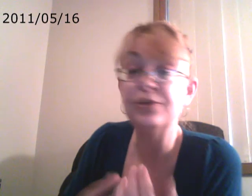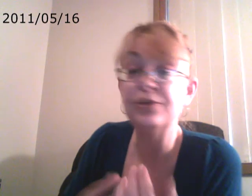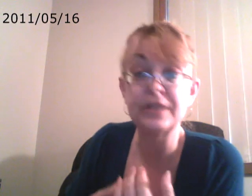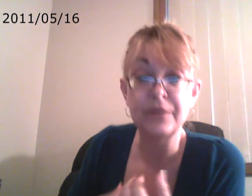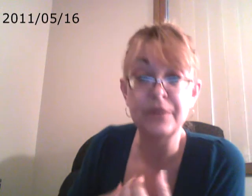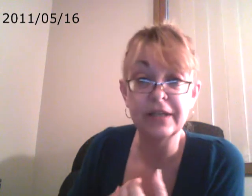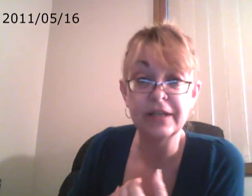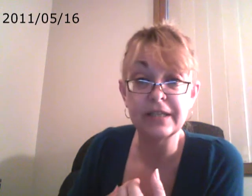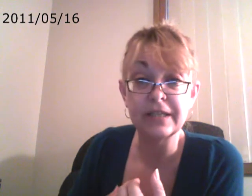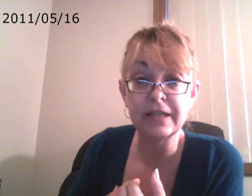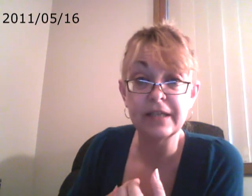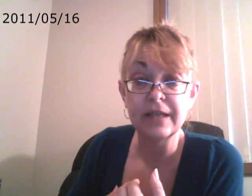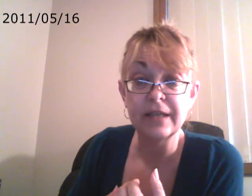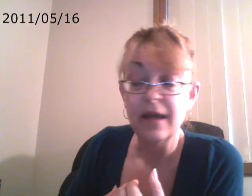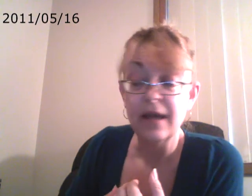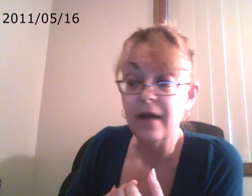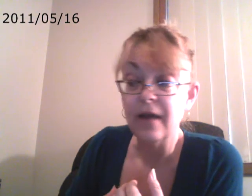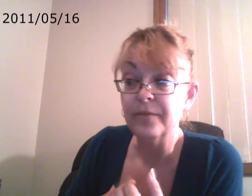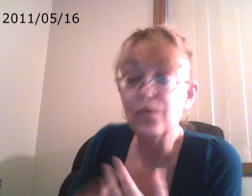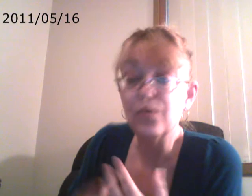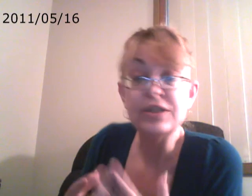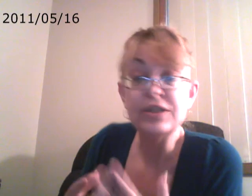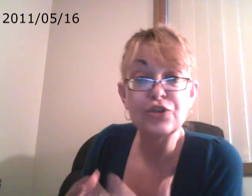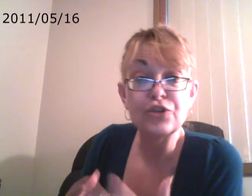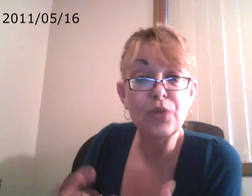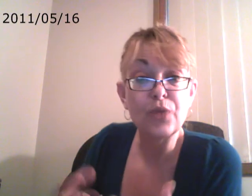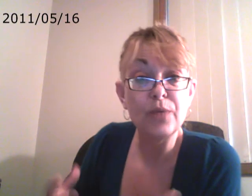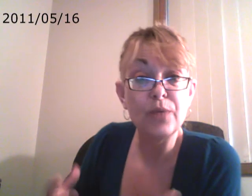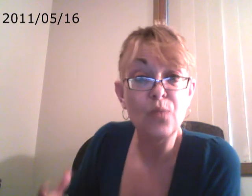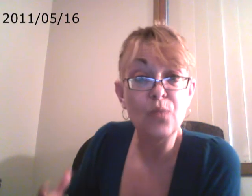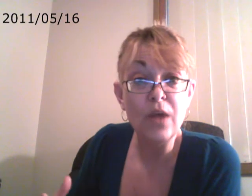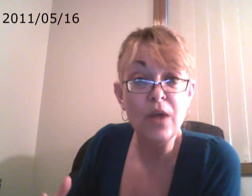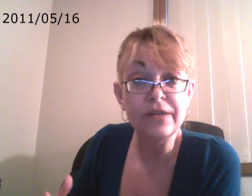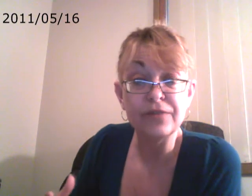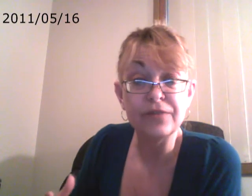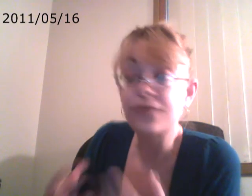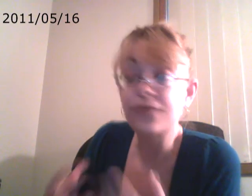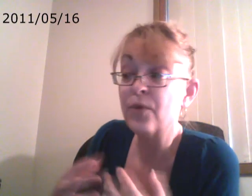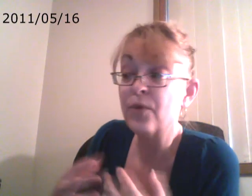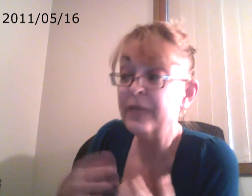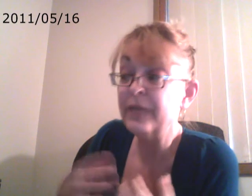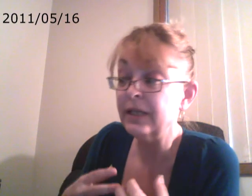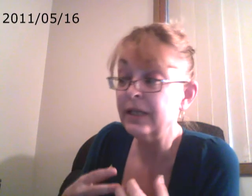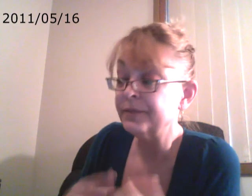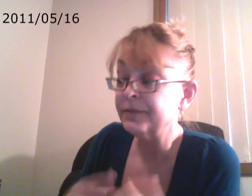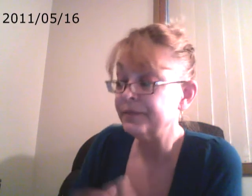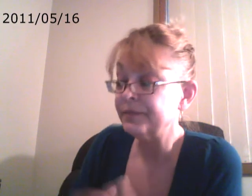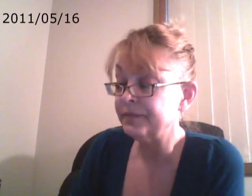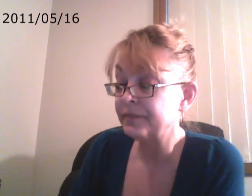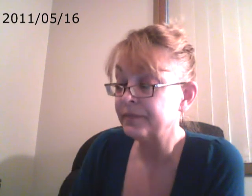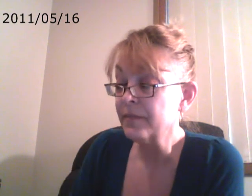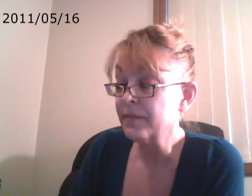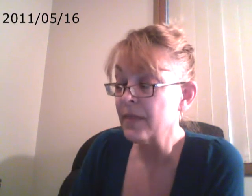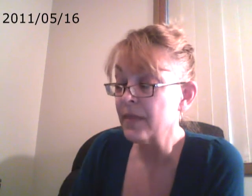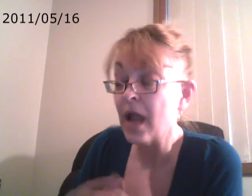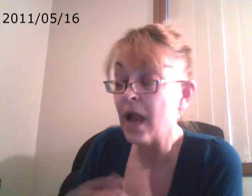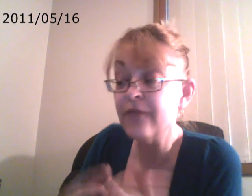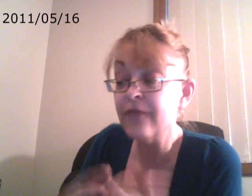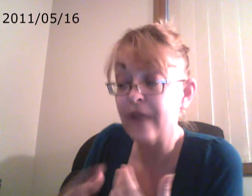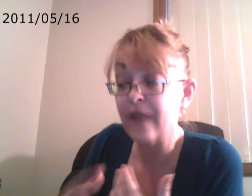experiencing it? What does your problem want of you? For me, I have found